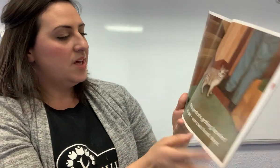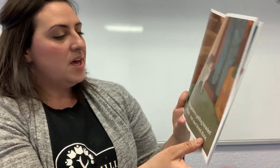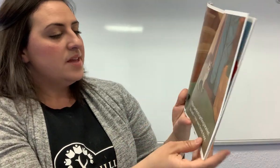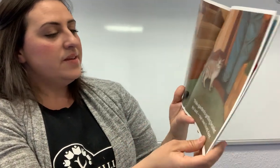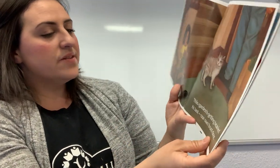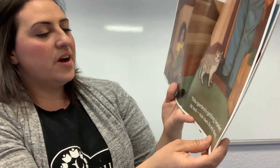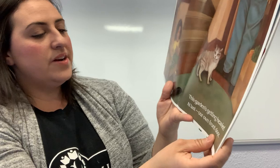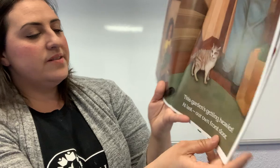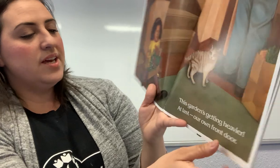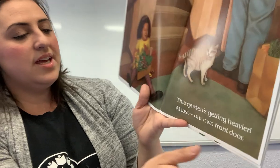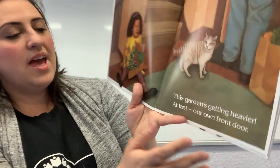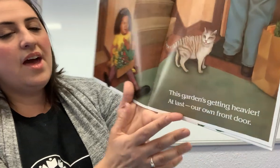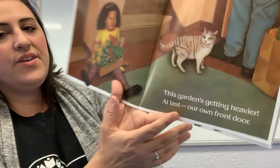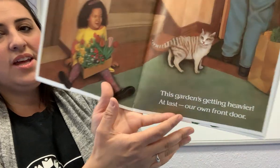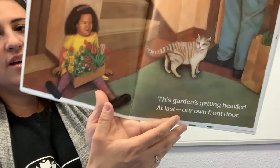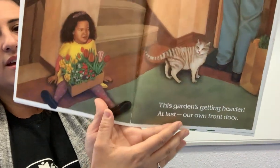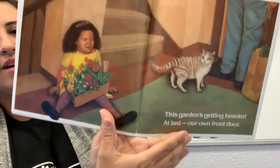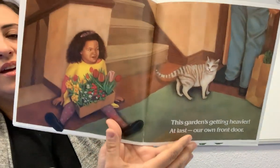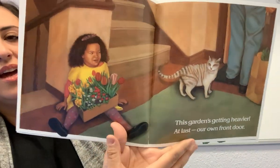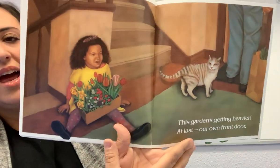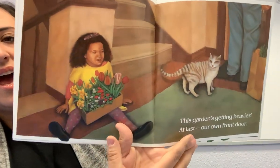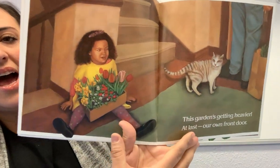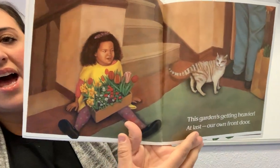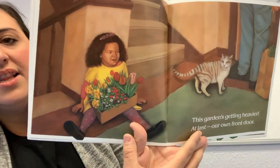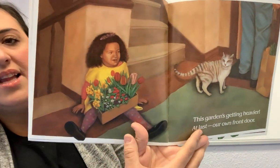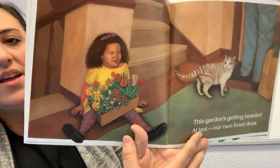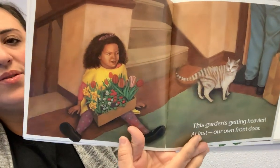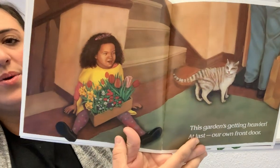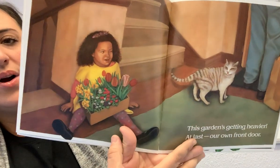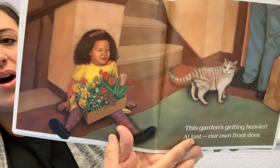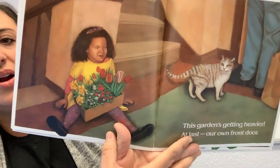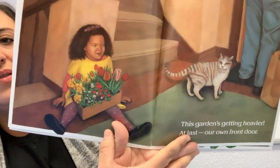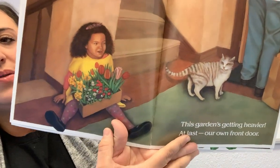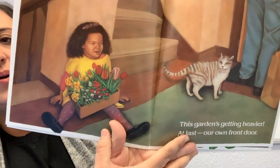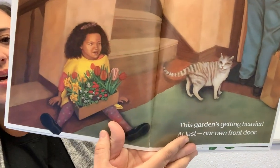This garden is getting heavy. At last, we're on our floor.